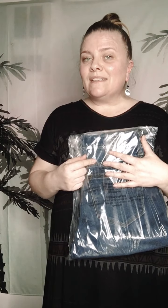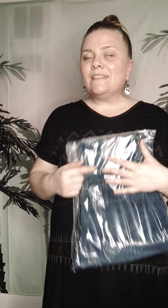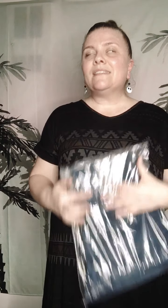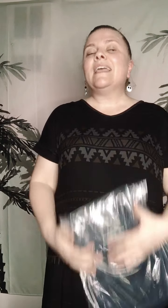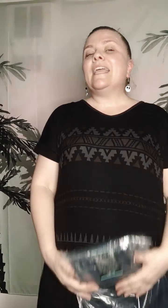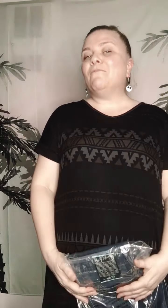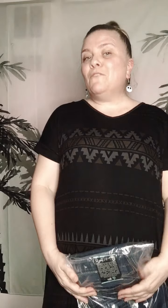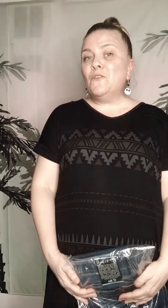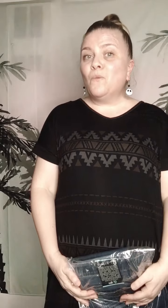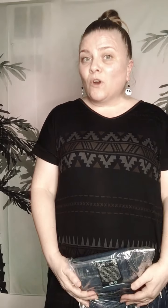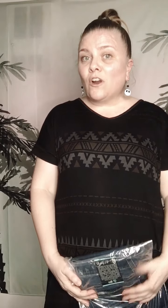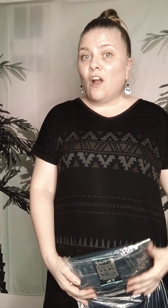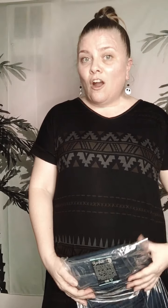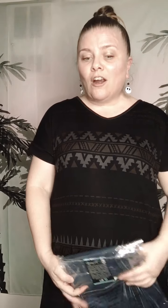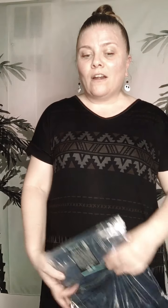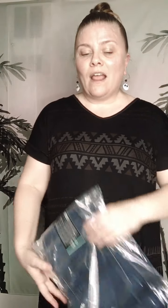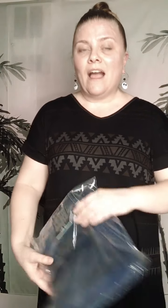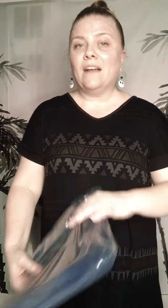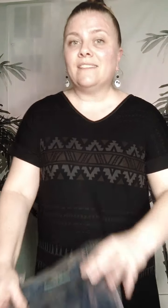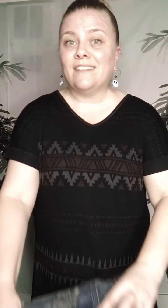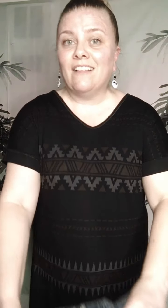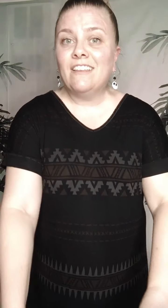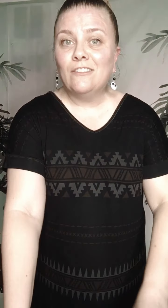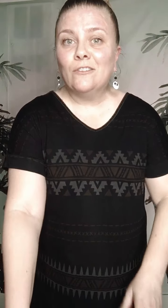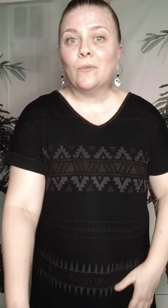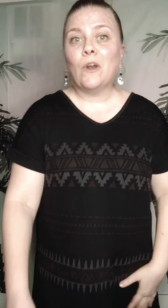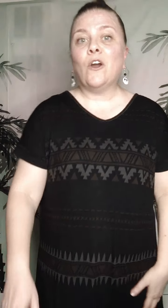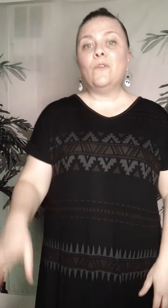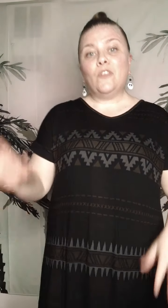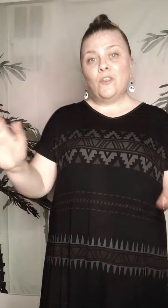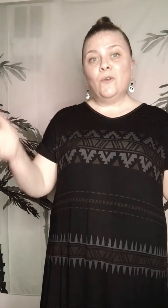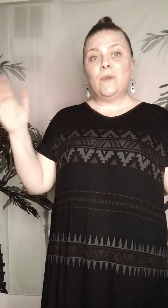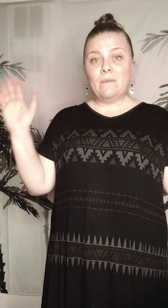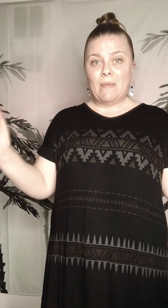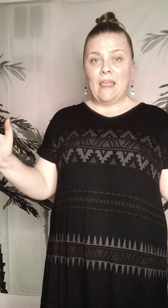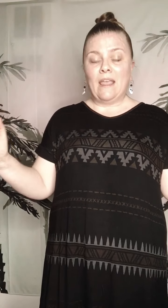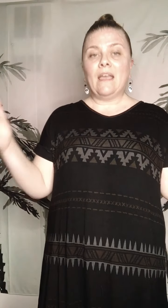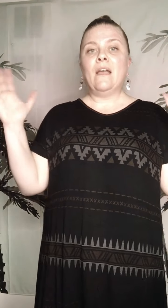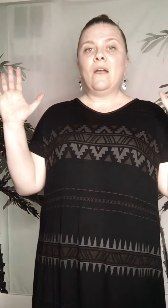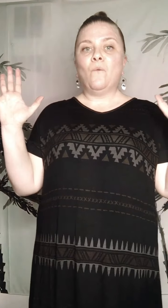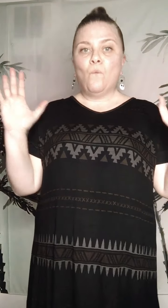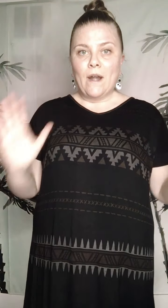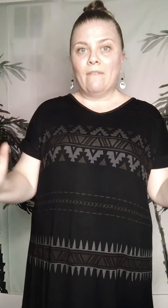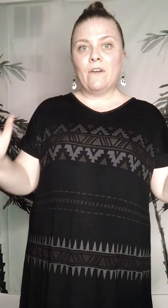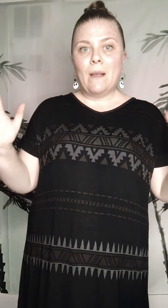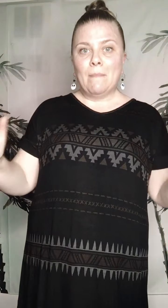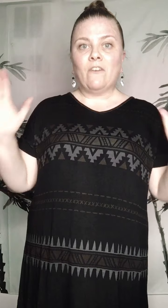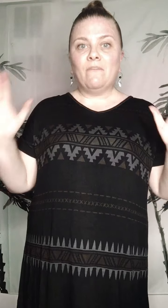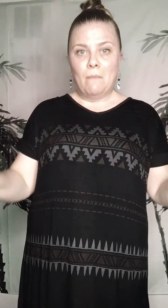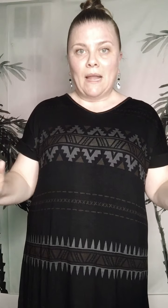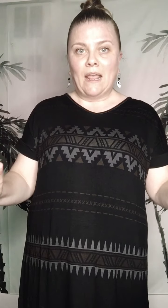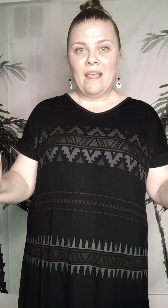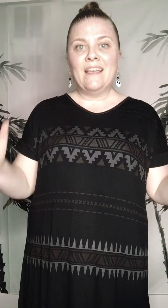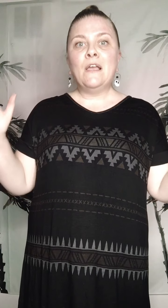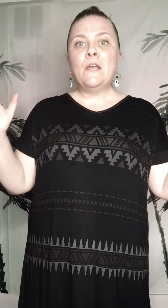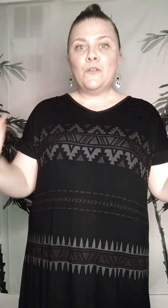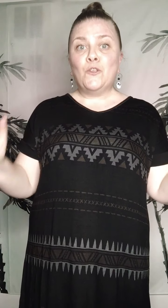if you work hard at selling LuLaRoe, you can make whatever amount of money you